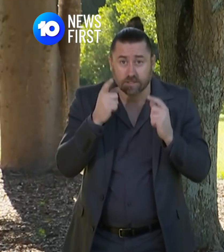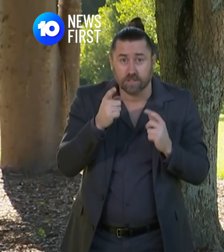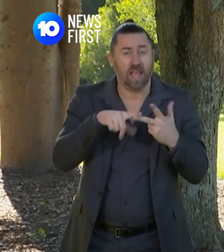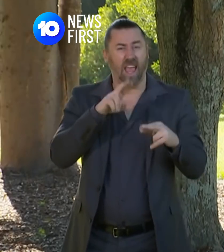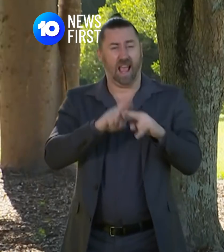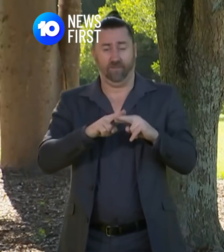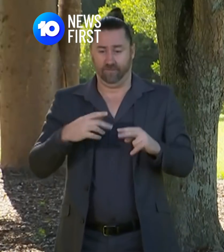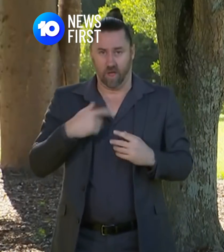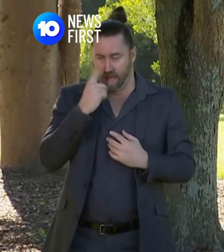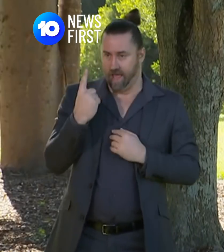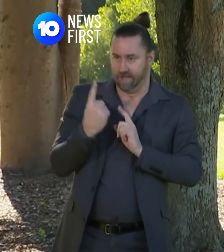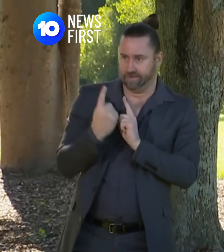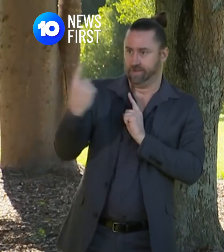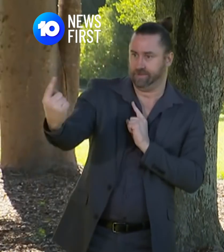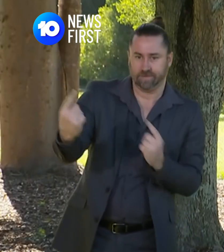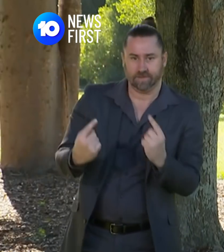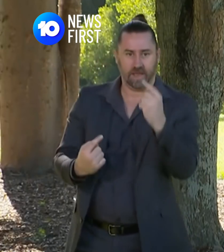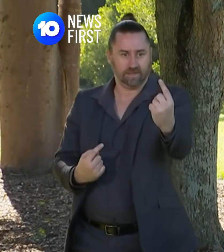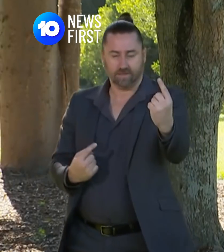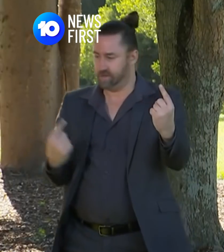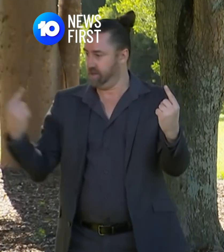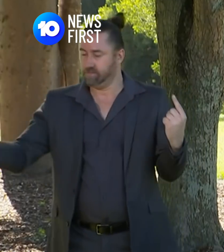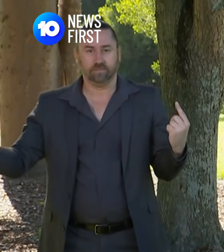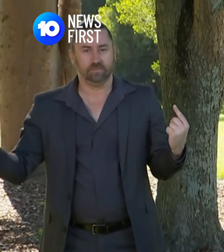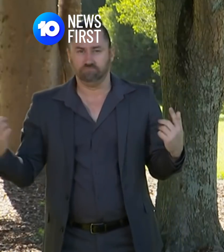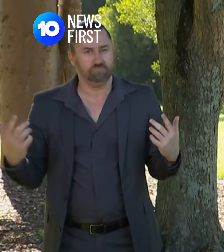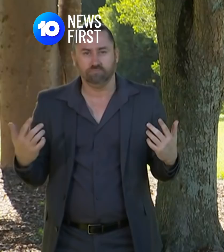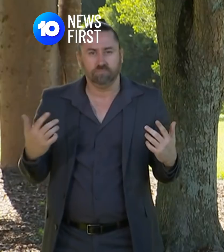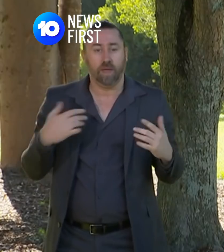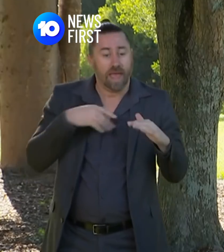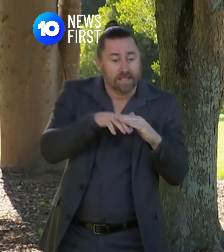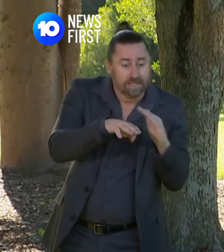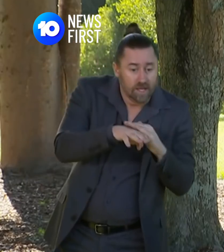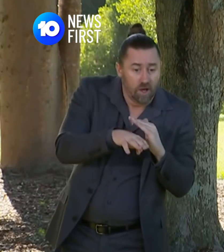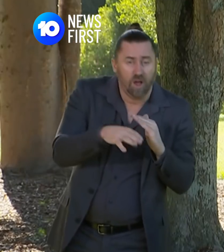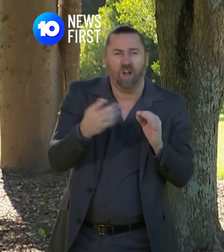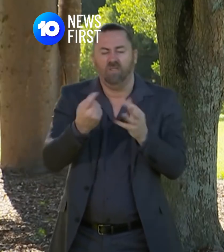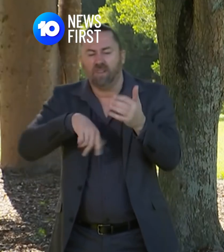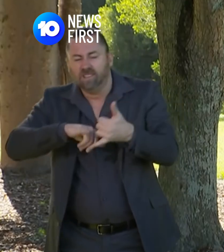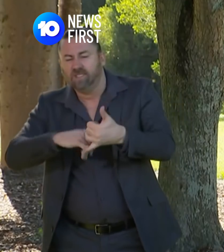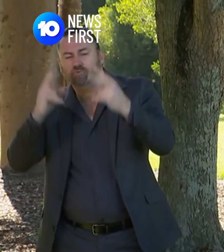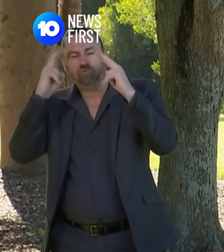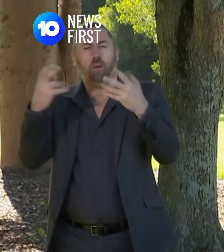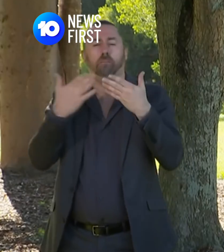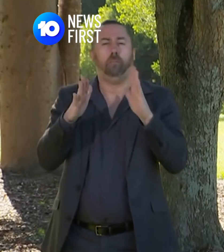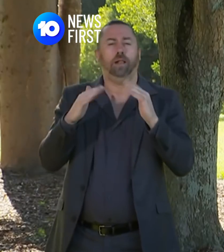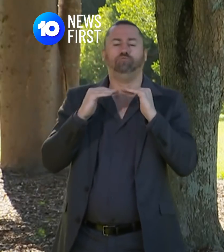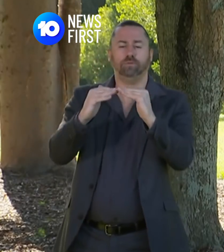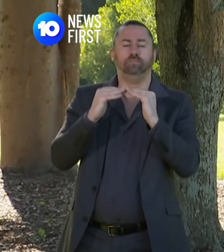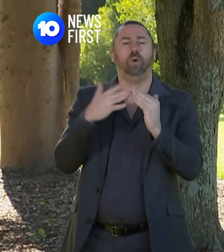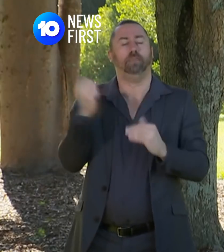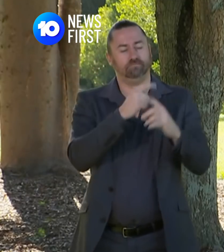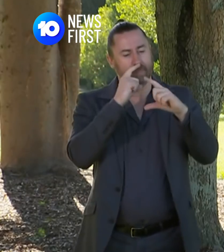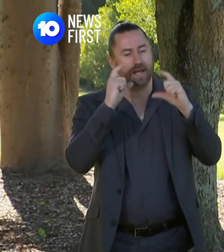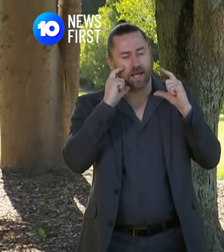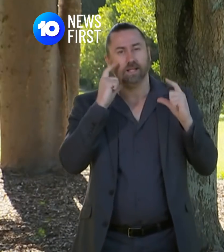can't physically distance when you're inside and in public transport they're the important risk areas so if people